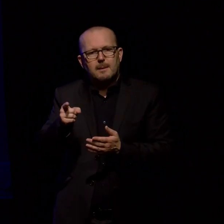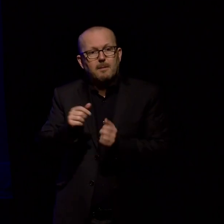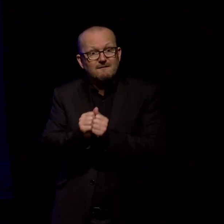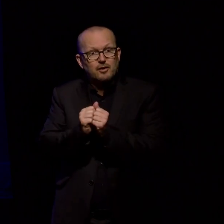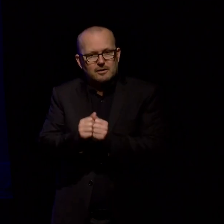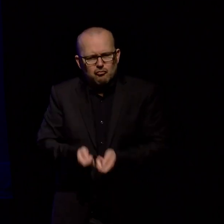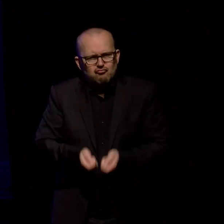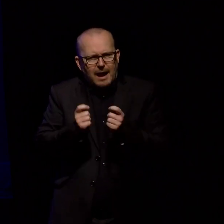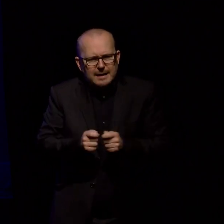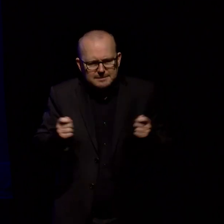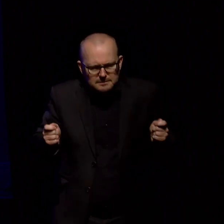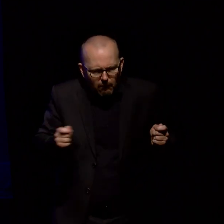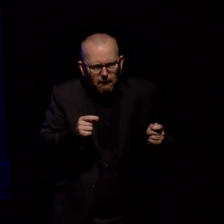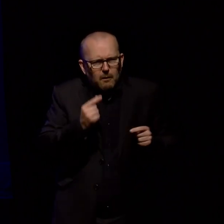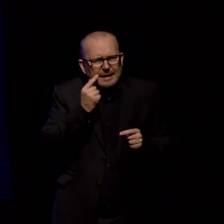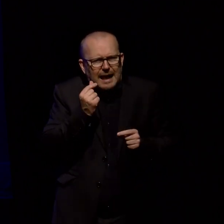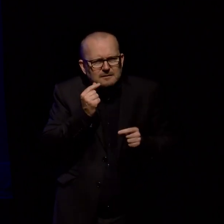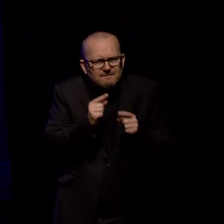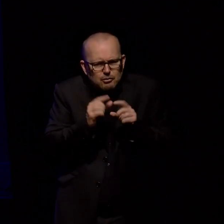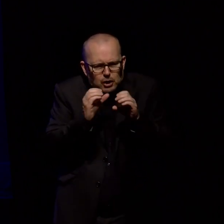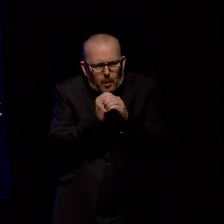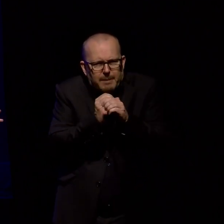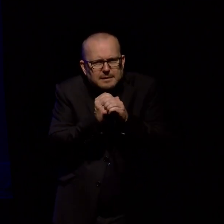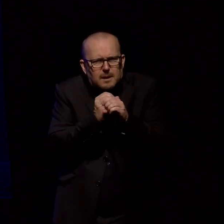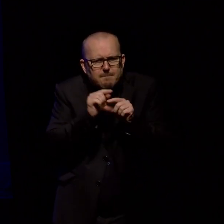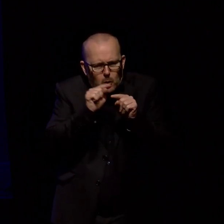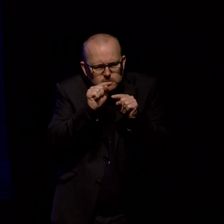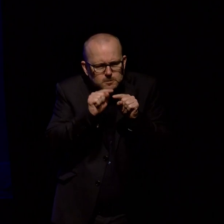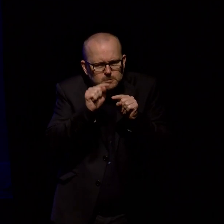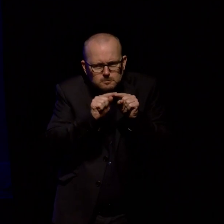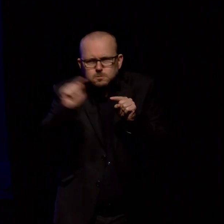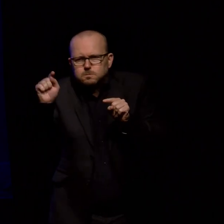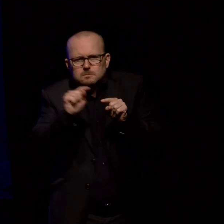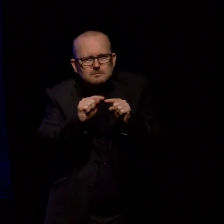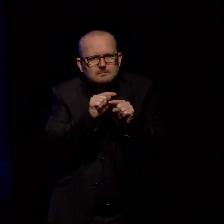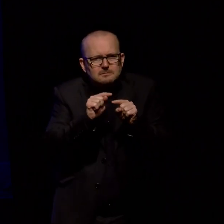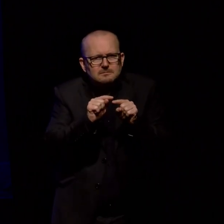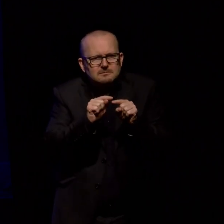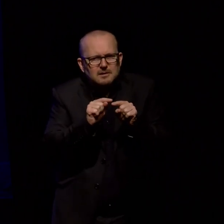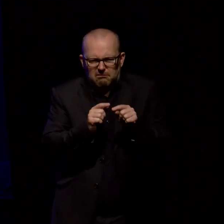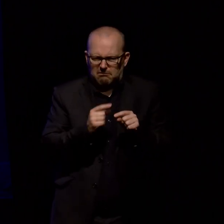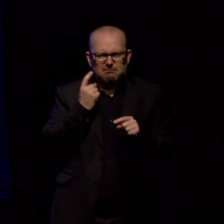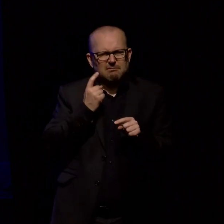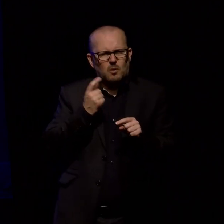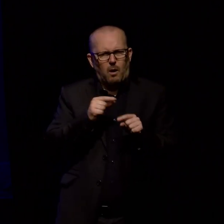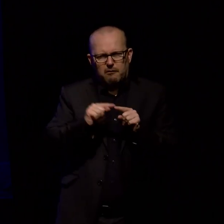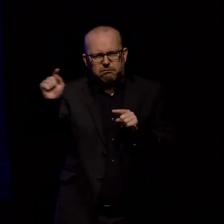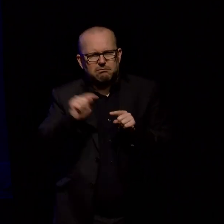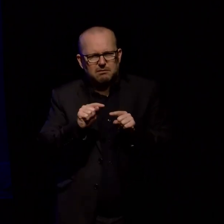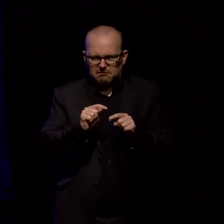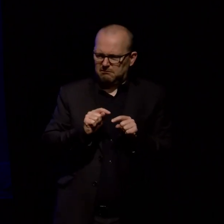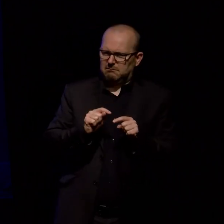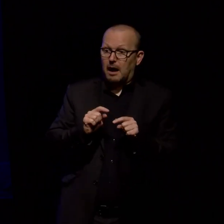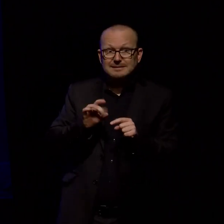are and how they only occasionally burst out into the wider neighbourhood and I started responding to him and then in a